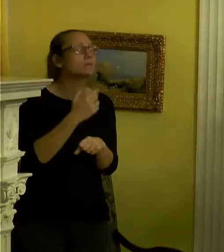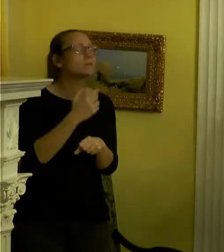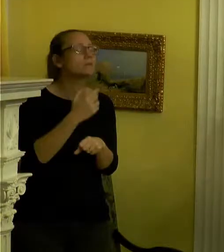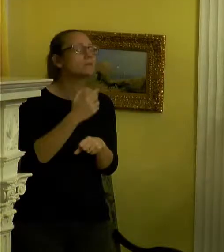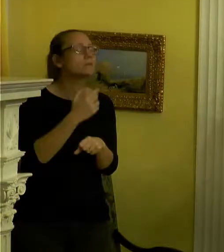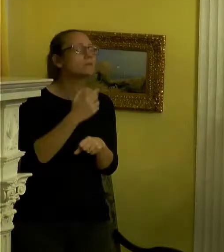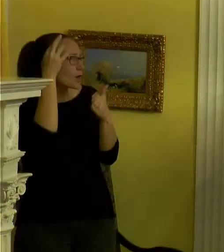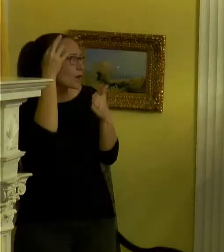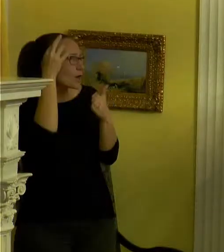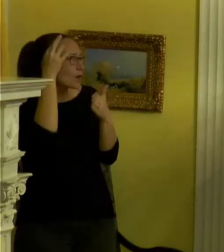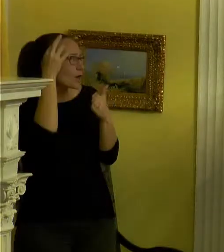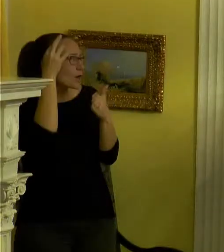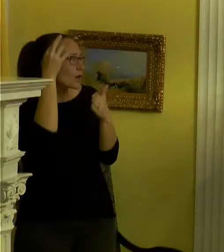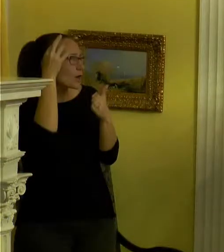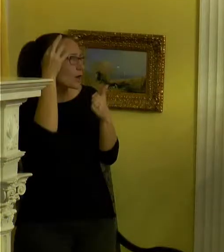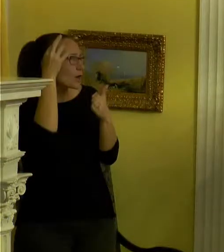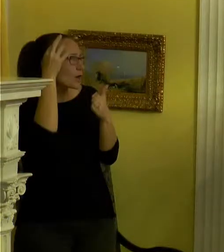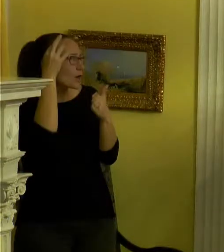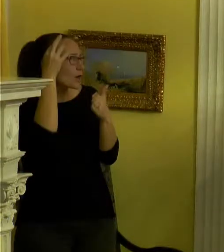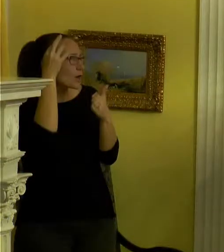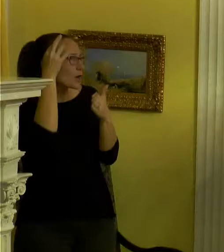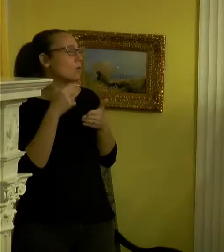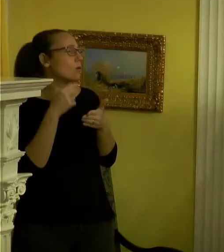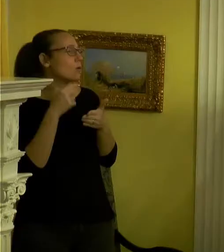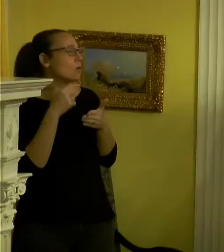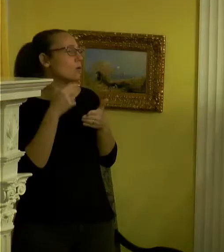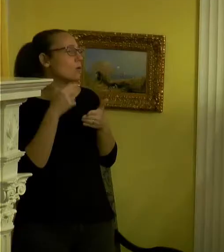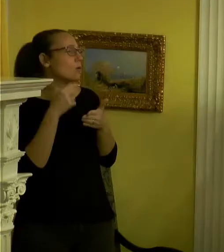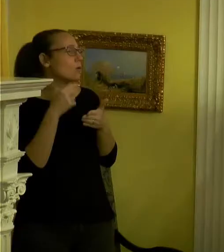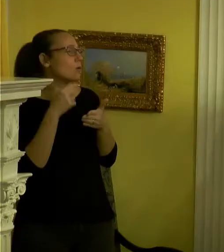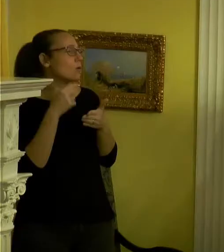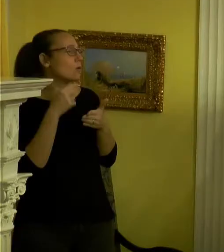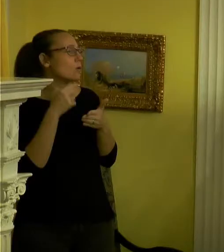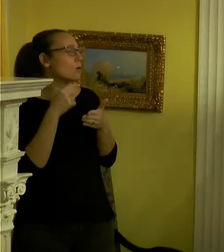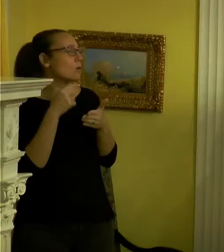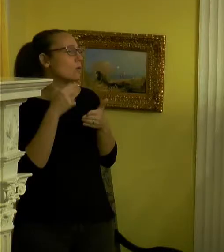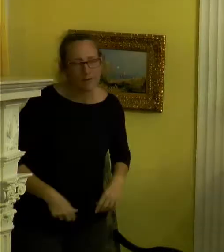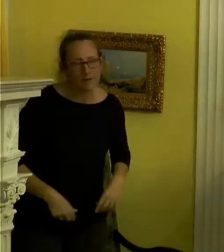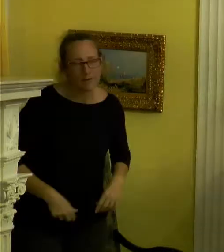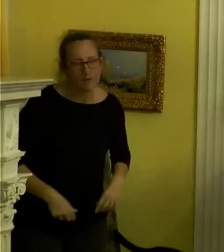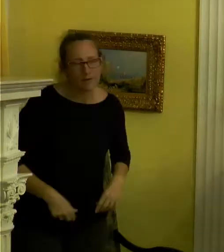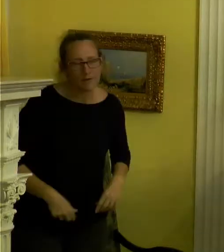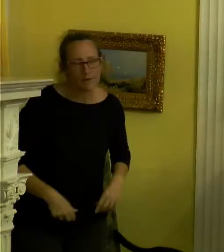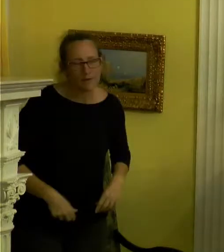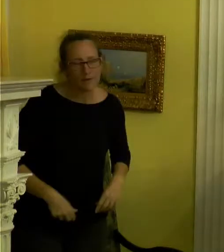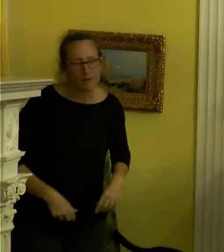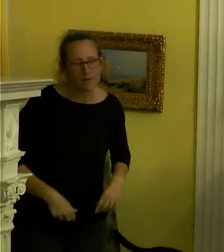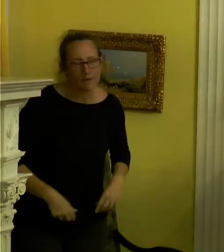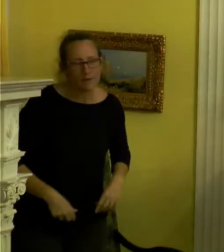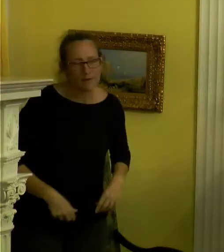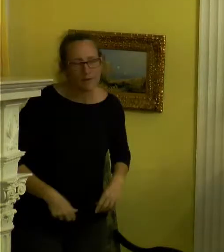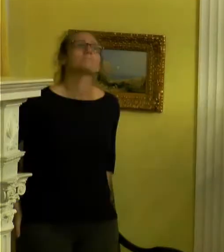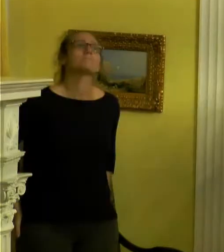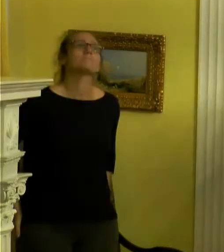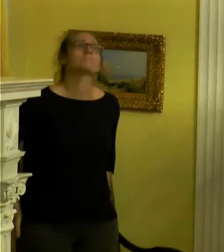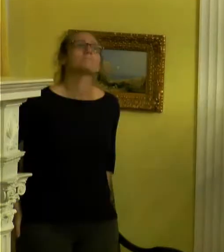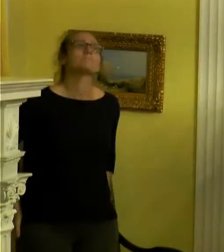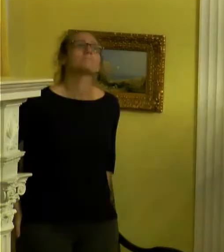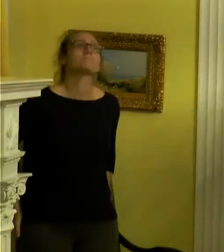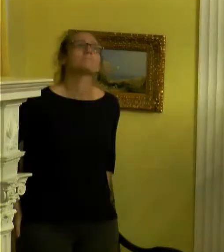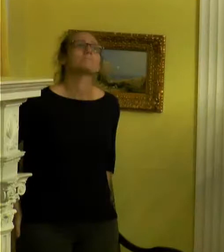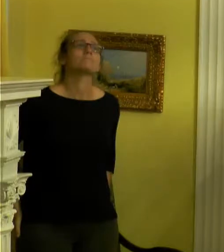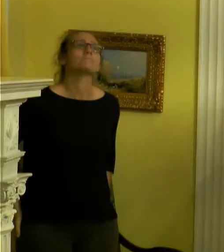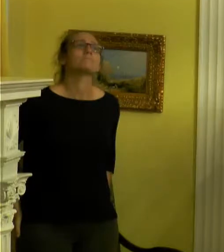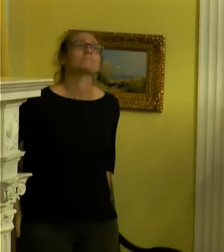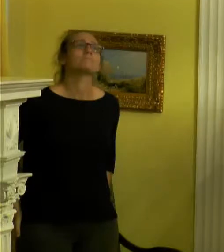mean. I know what those hair beads mean. I know that you aren't whatever stereotype.